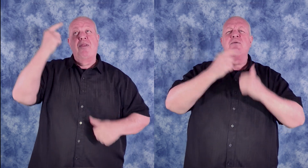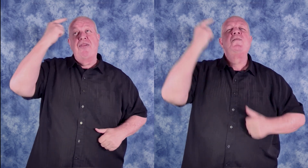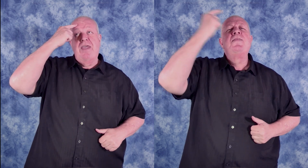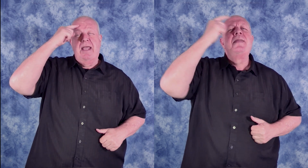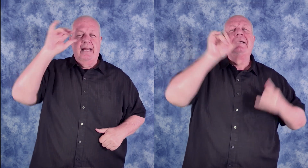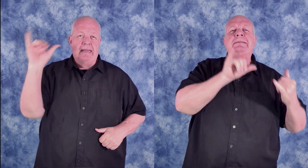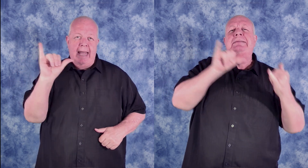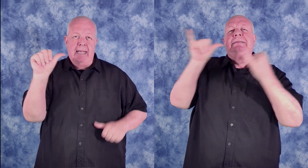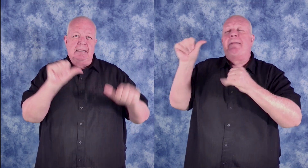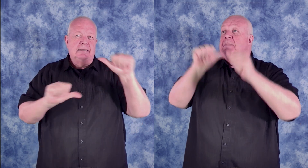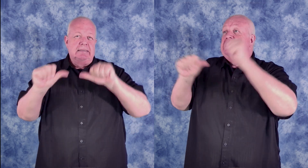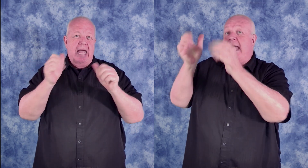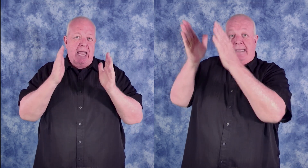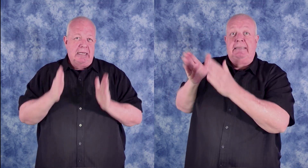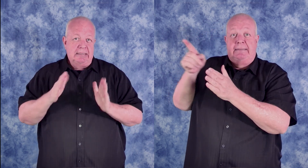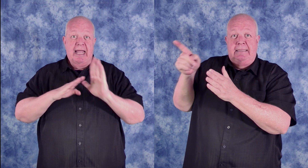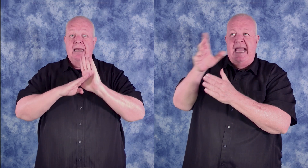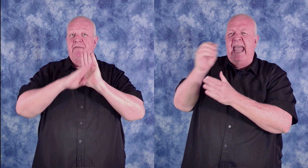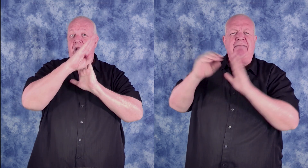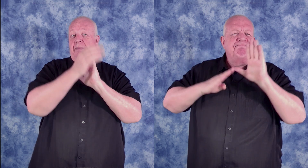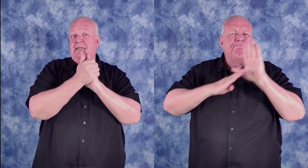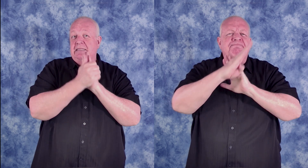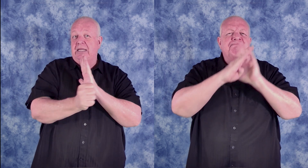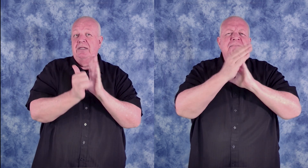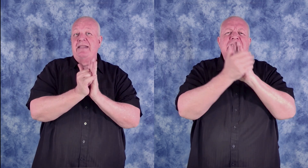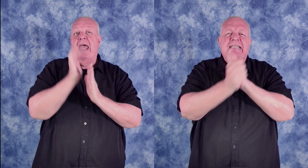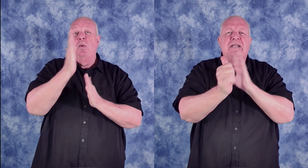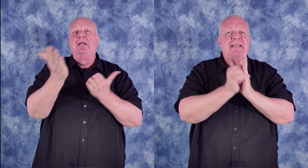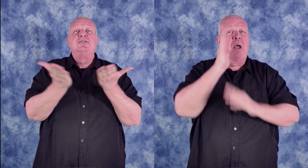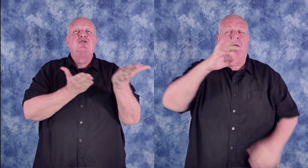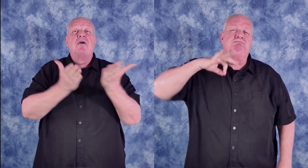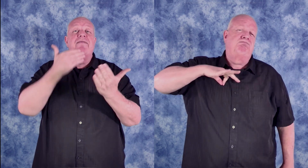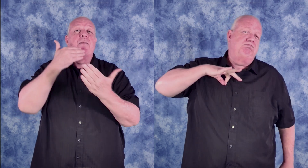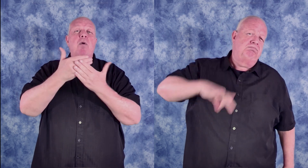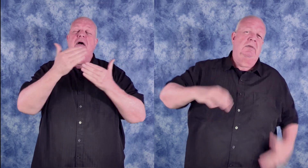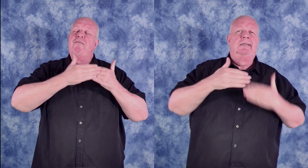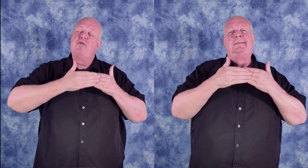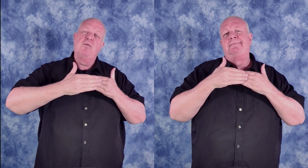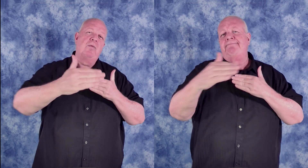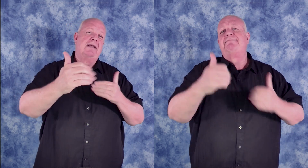how to think like a scientist and develop the skills that will serve them well for the rest of their lives.